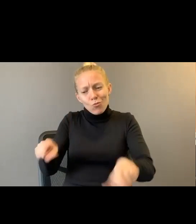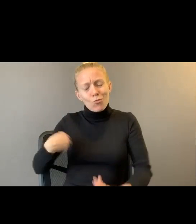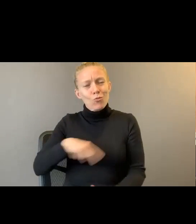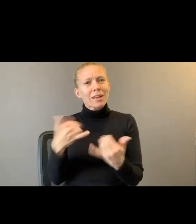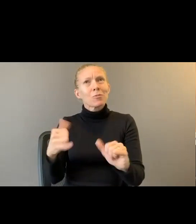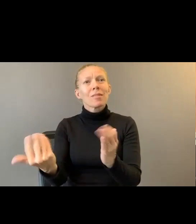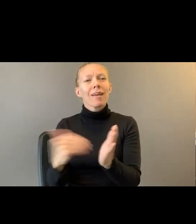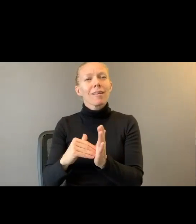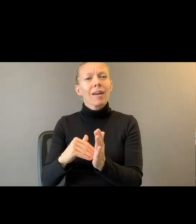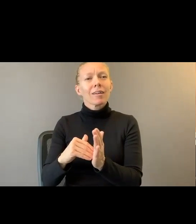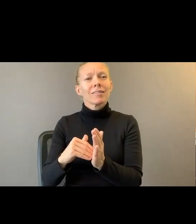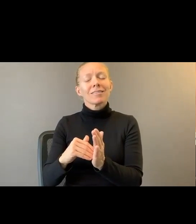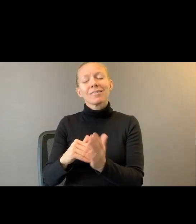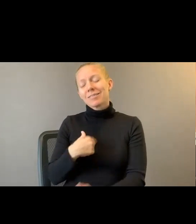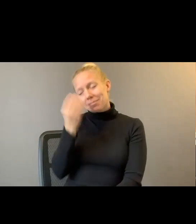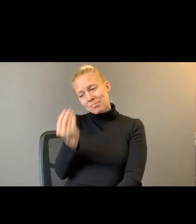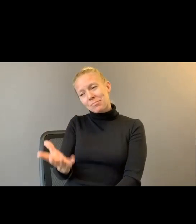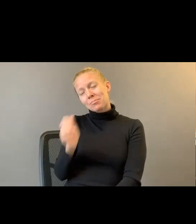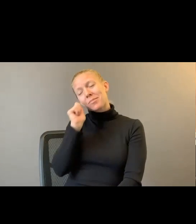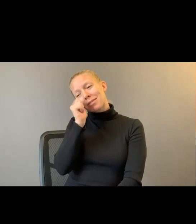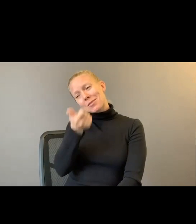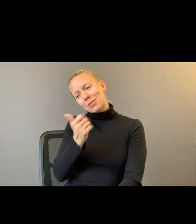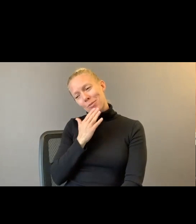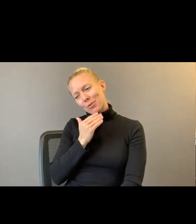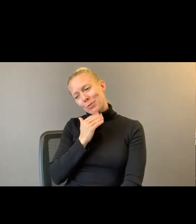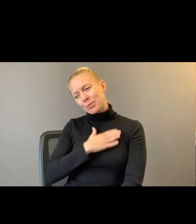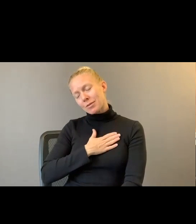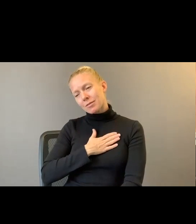tomorrow my sweets. Tomorrow will play.